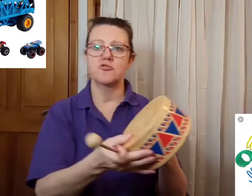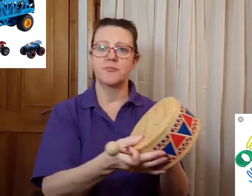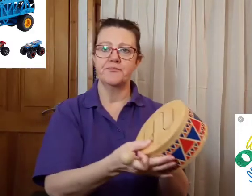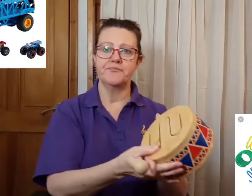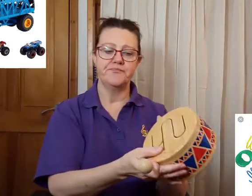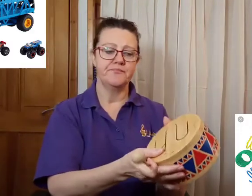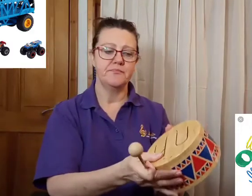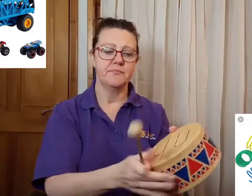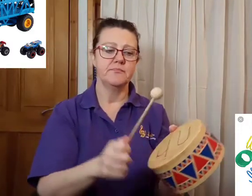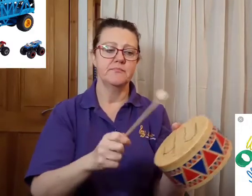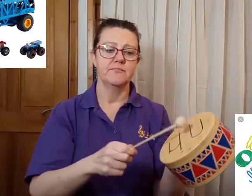drum.